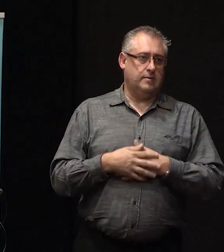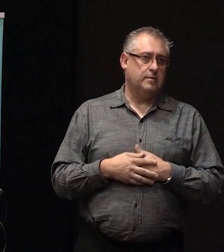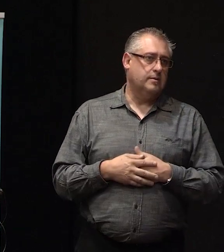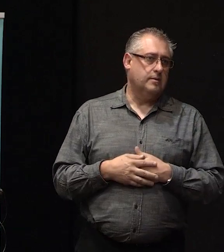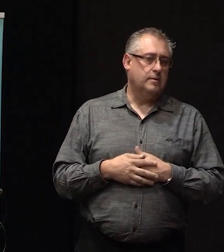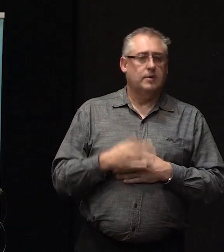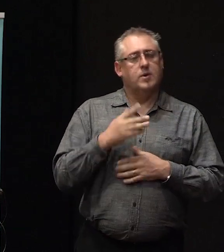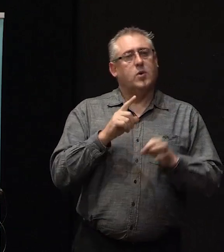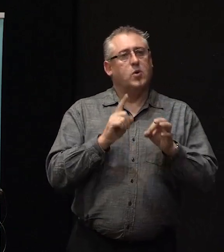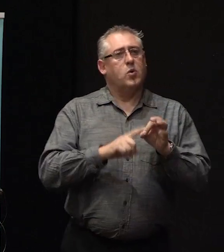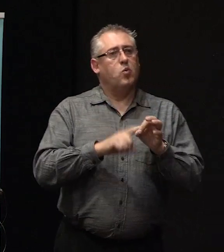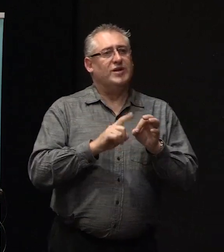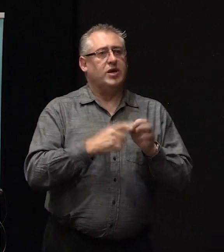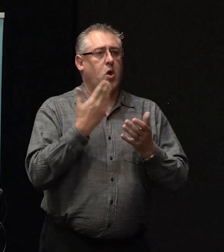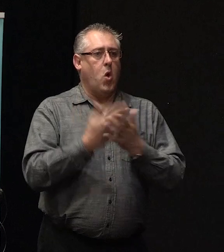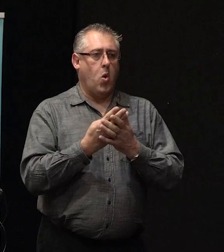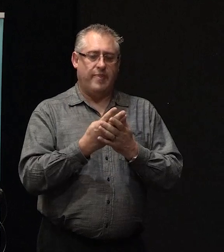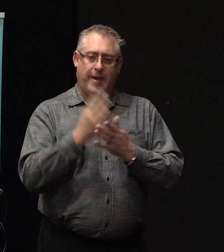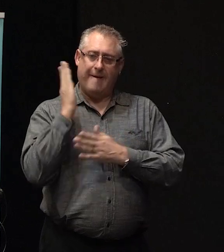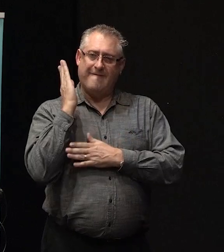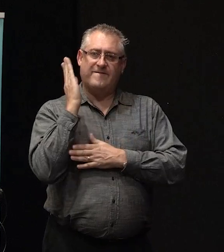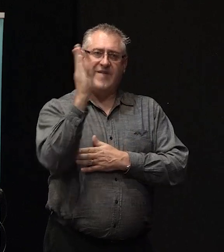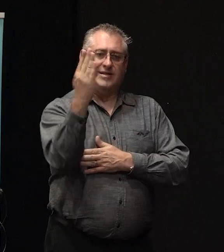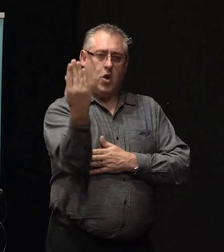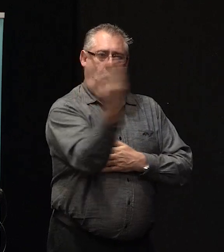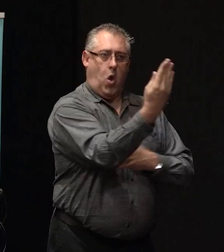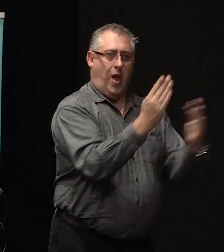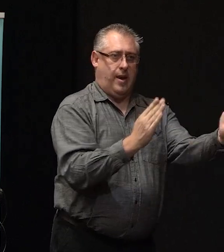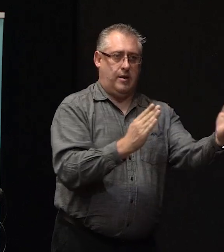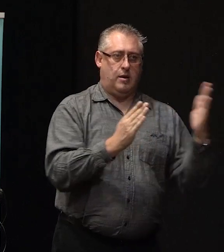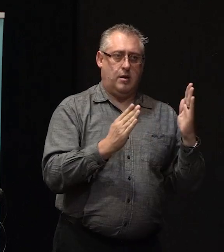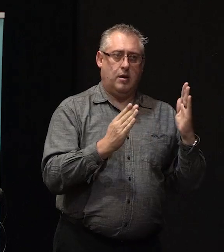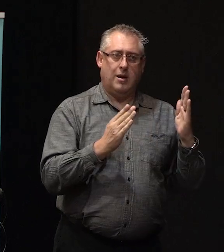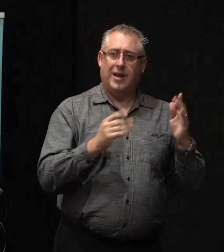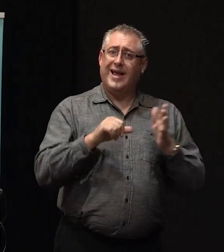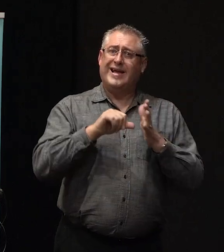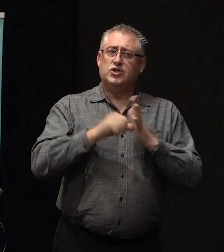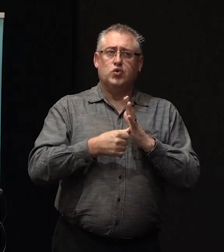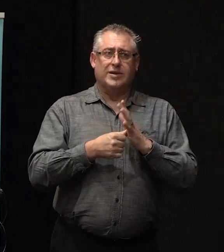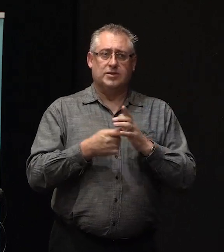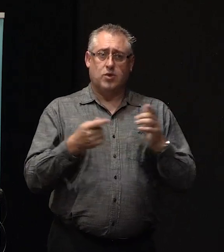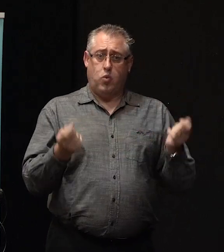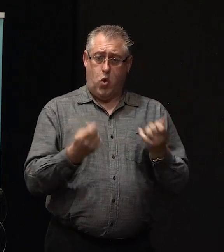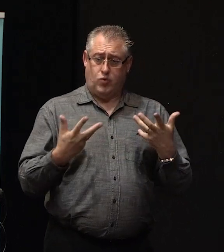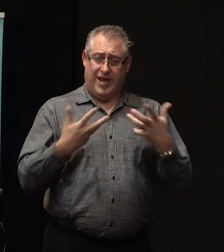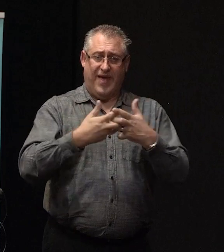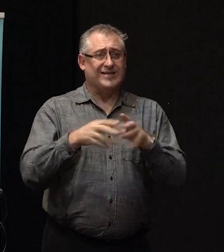The question on the fence lines, will the insurance companies be working together like that along fence lines?